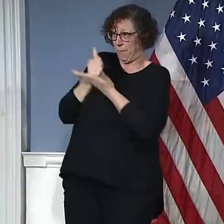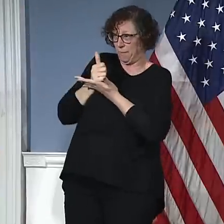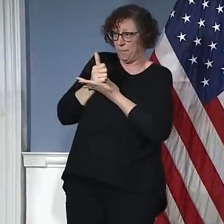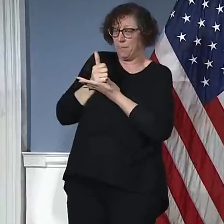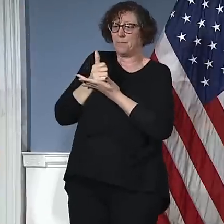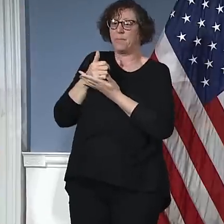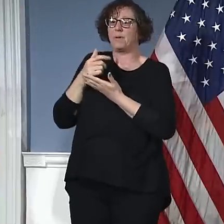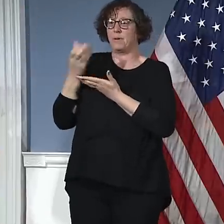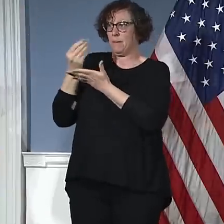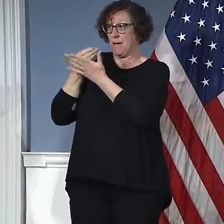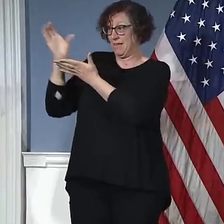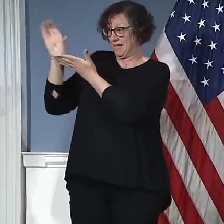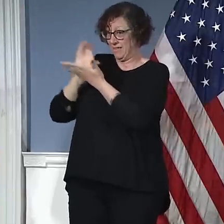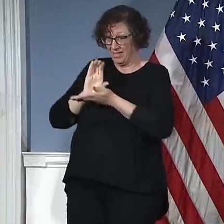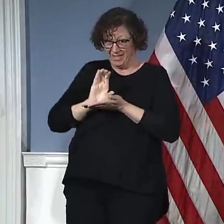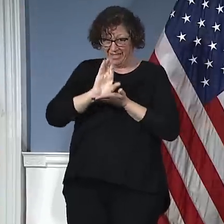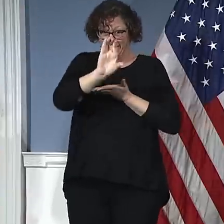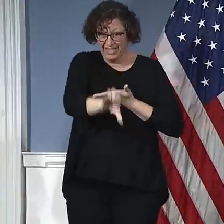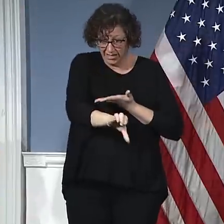alike.